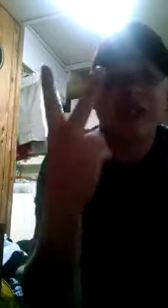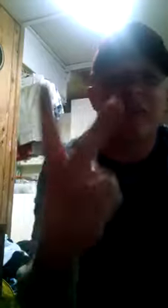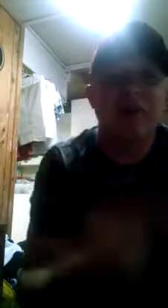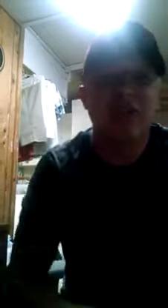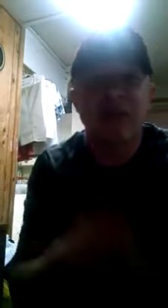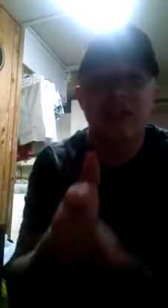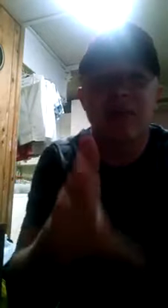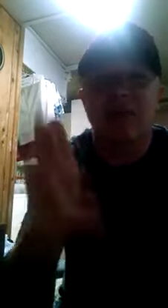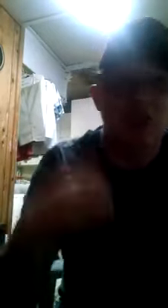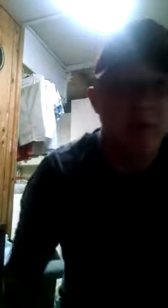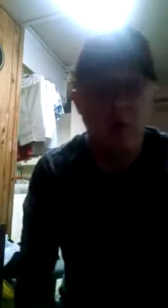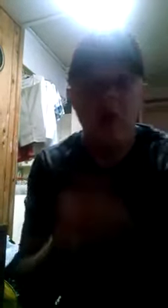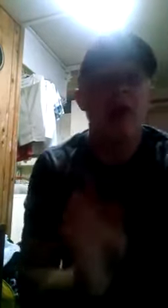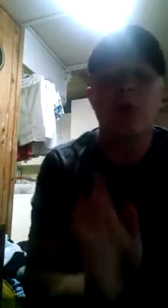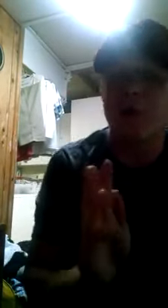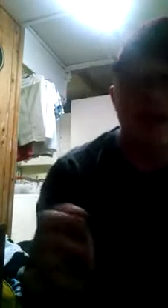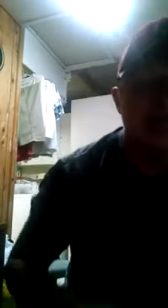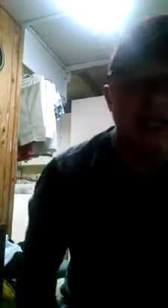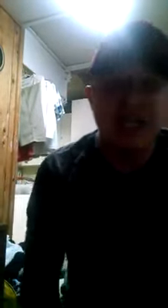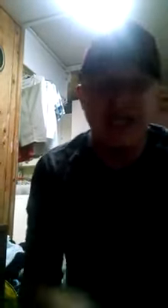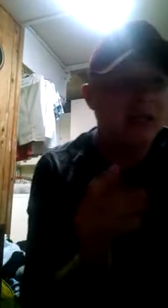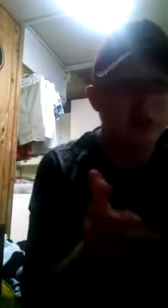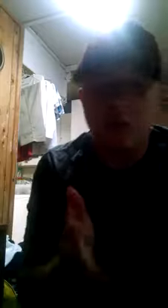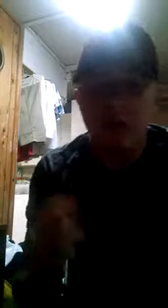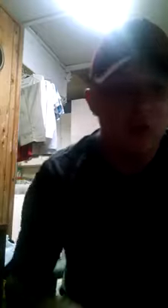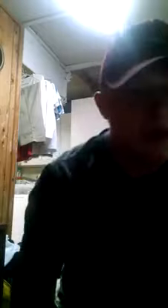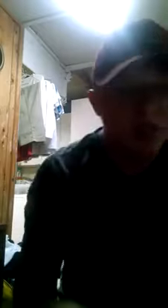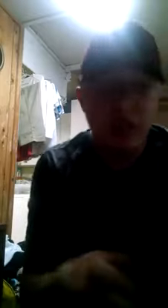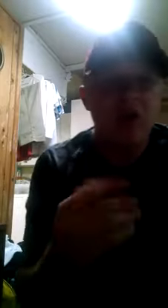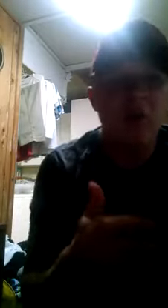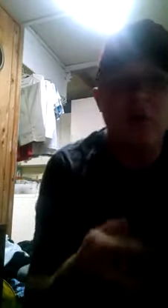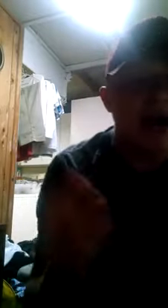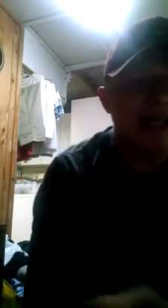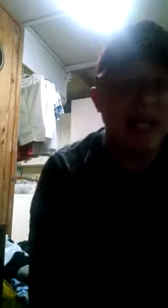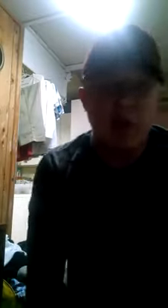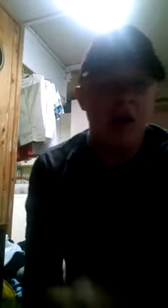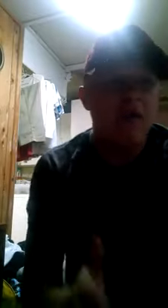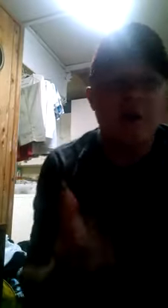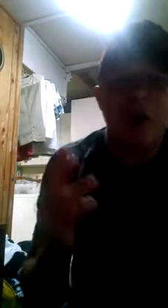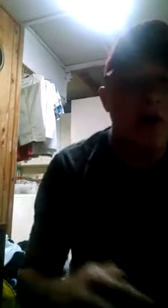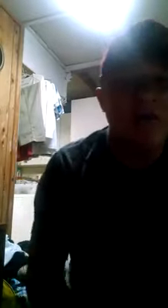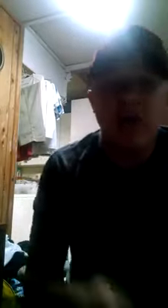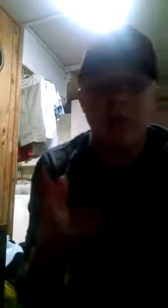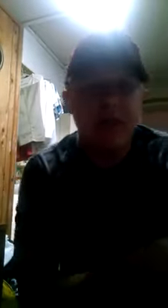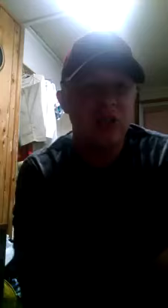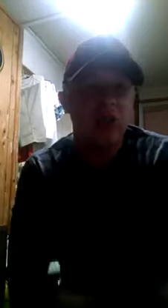twice the punishment, get up with the trouble No more Billy the Kid, solo with the wish No more violent now, from an unfair pitch